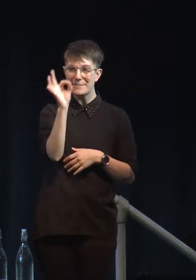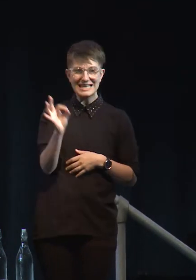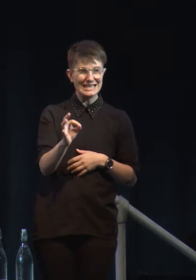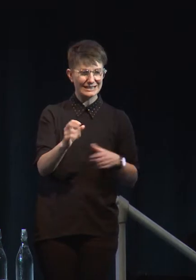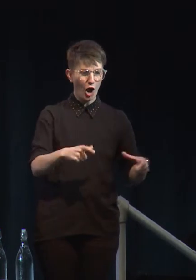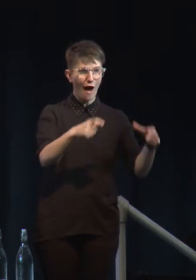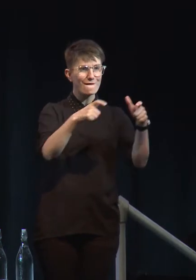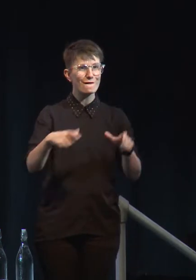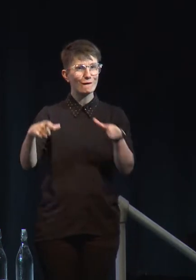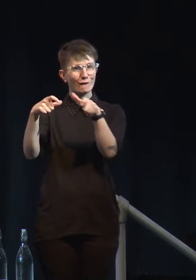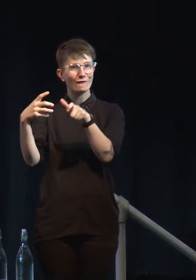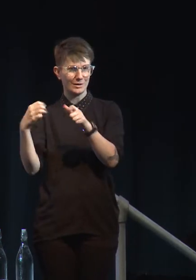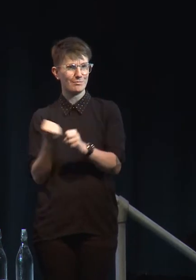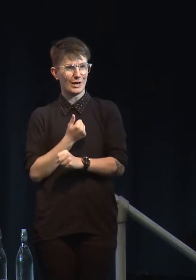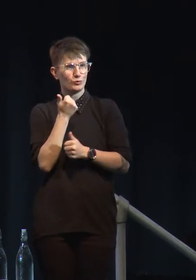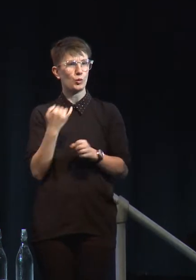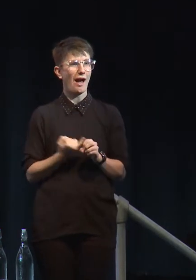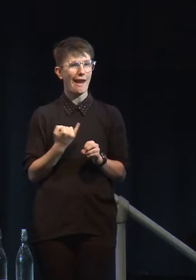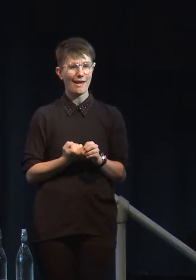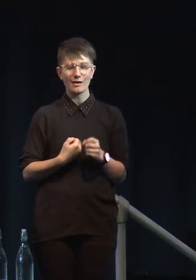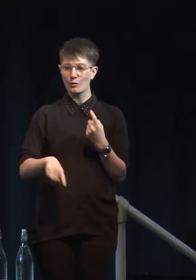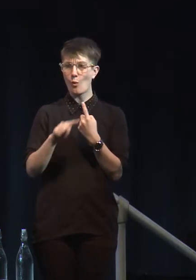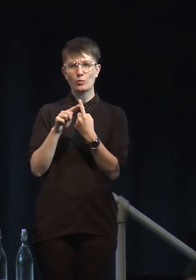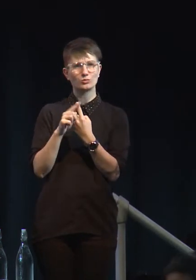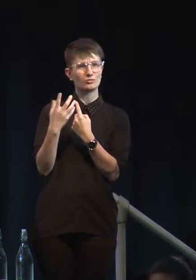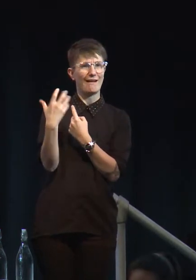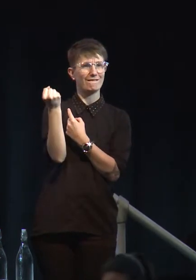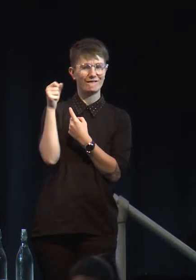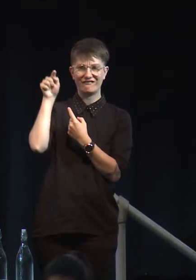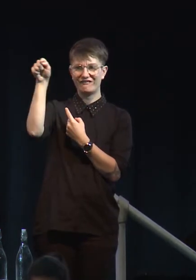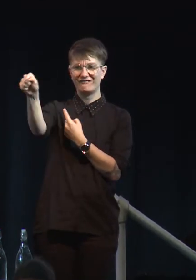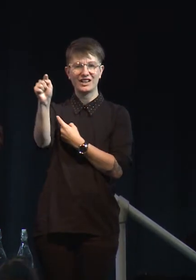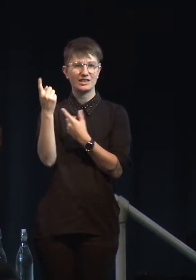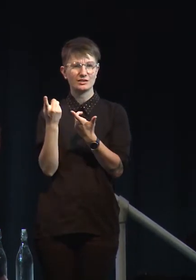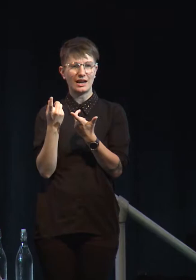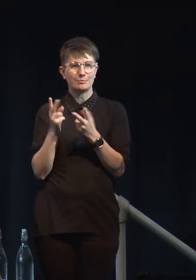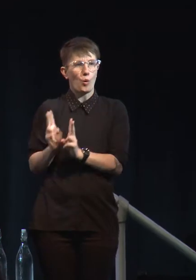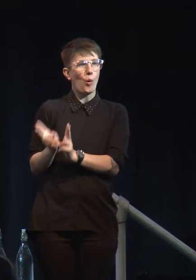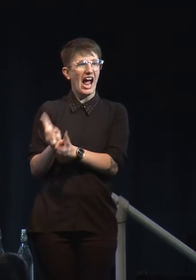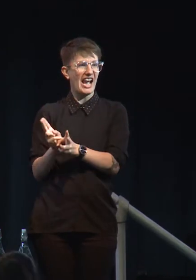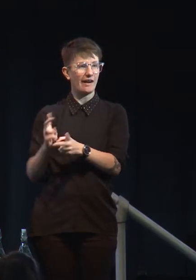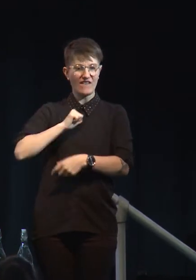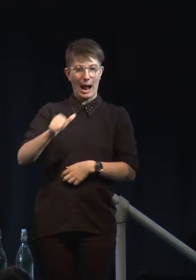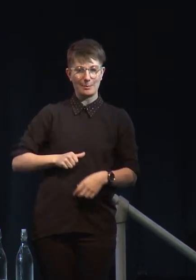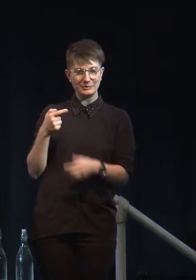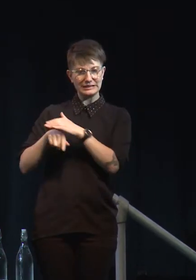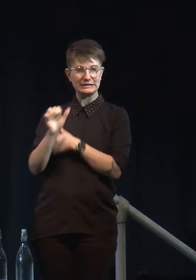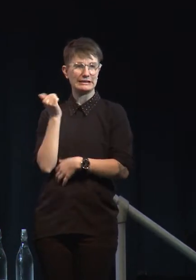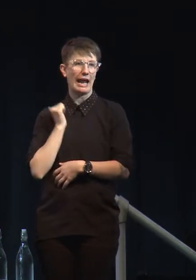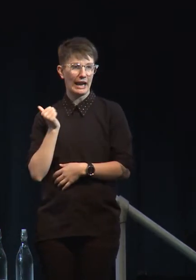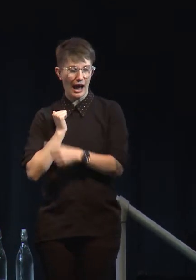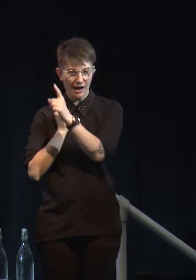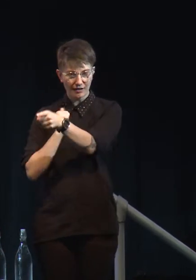And we also have organic farms in Canada, in Saskatchewan and British Columbia, and we grow veggies there and also